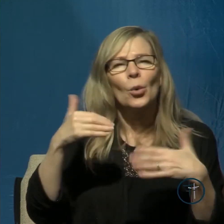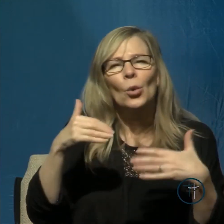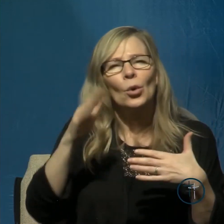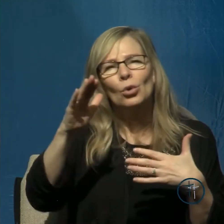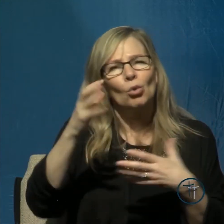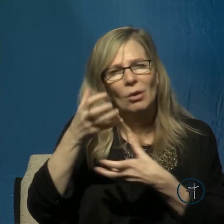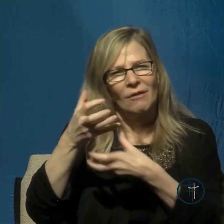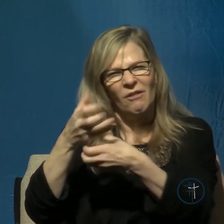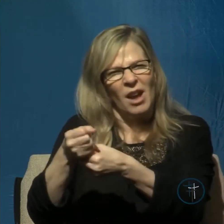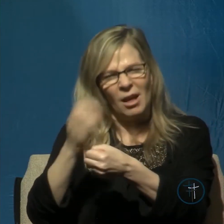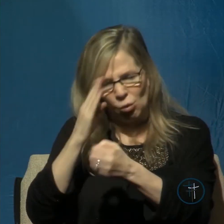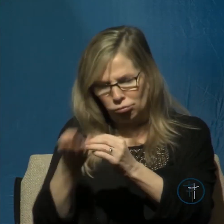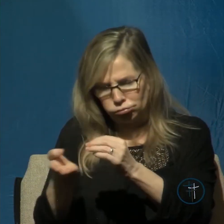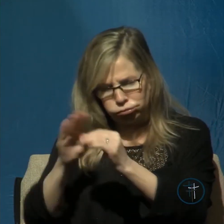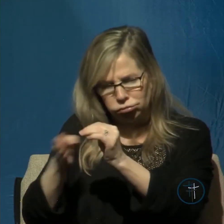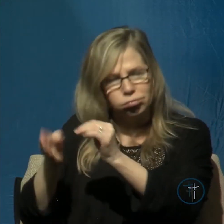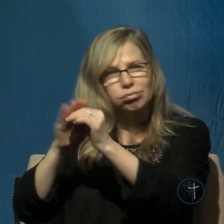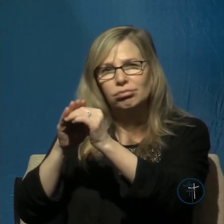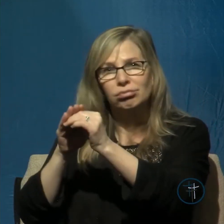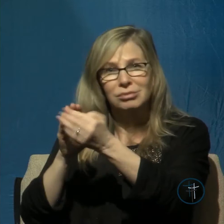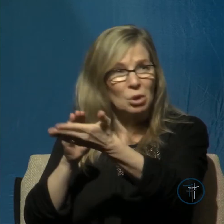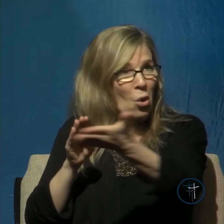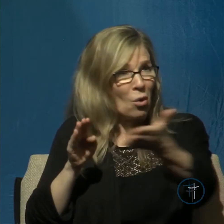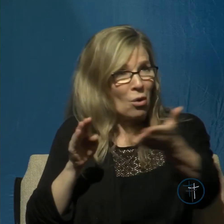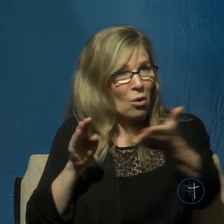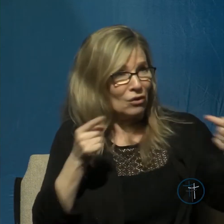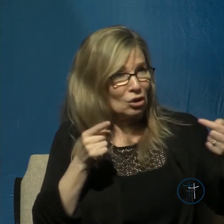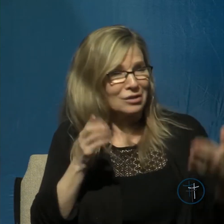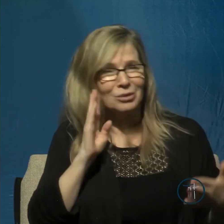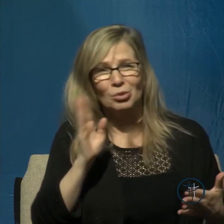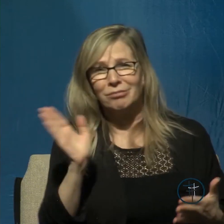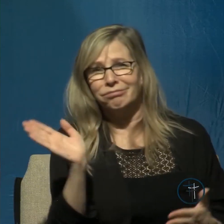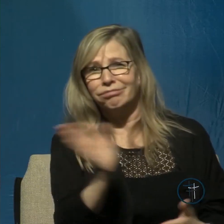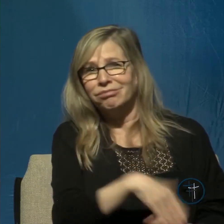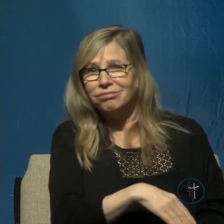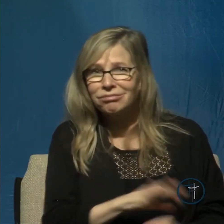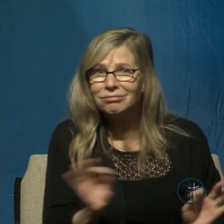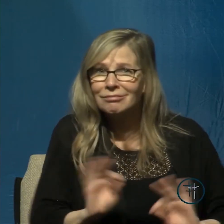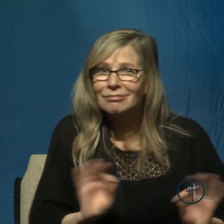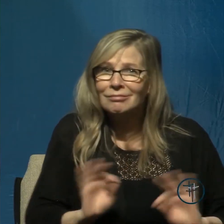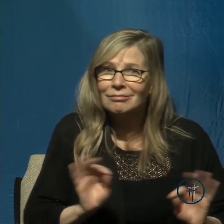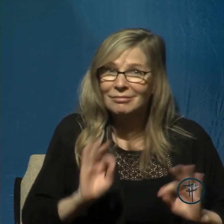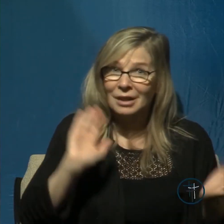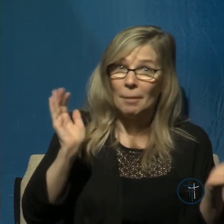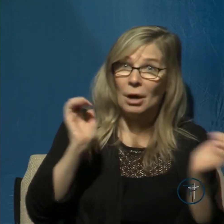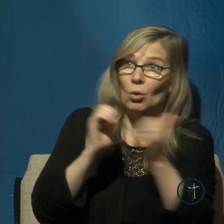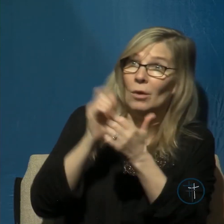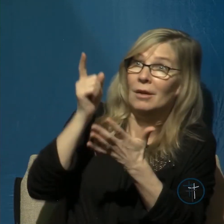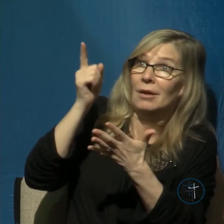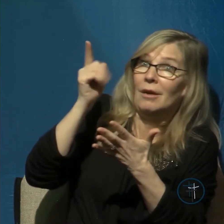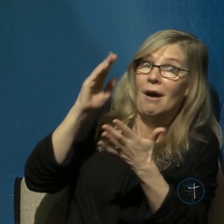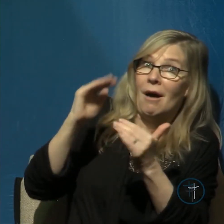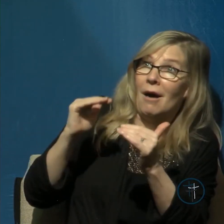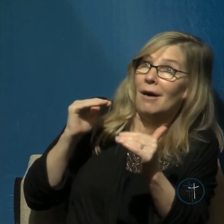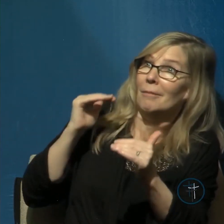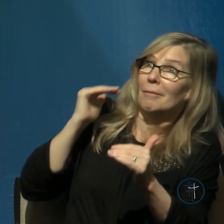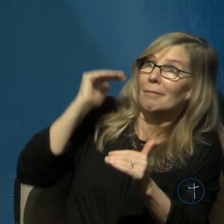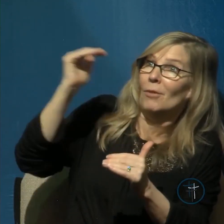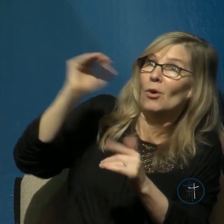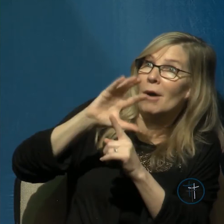adversity because everything as I said looks small by comparison to God in Luke chapter eight we read about